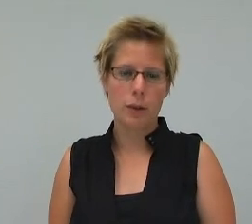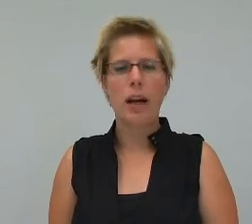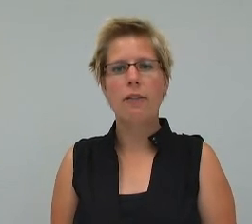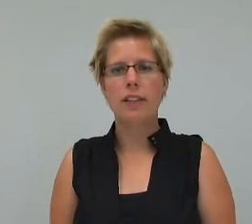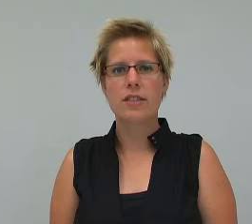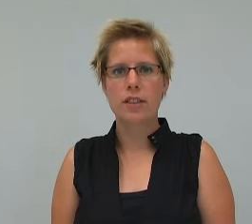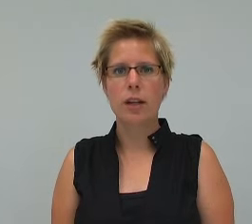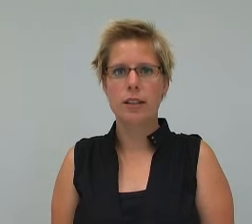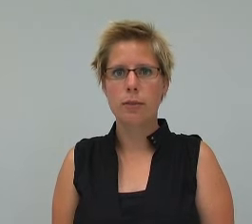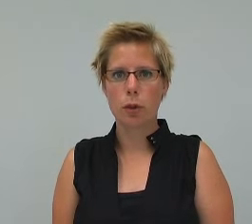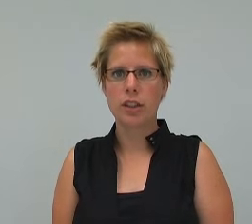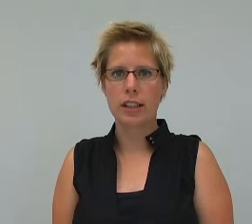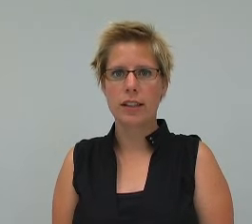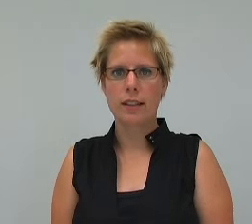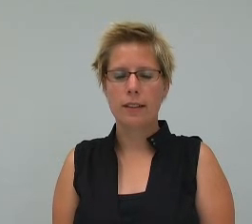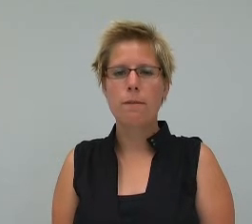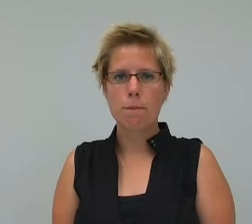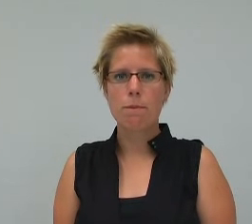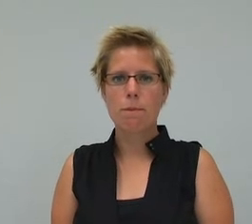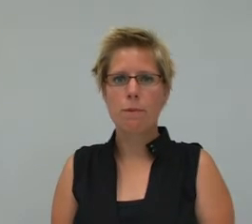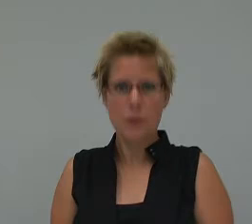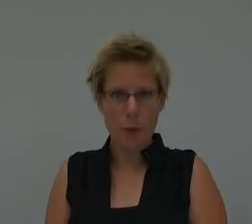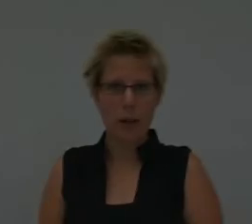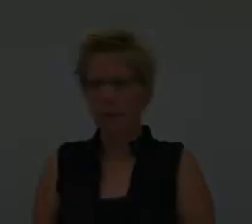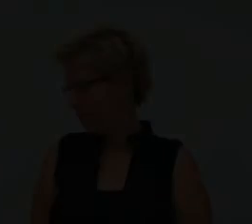I think that is a great project. Okay. Thank you very much. You are welcome. are welcome.